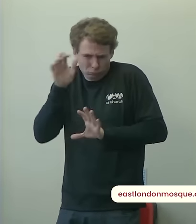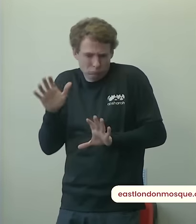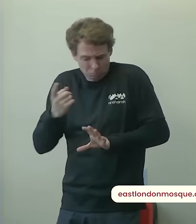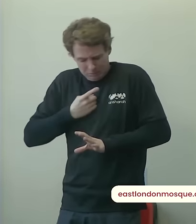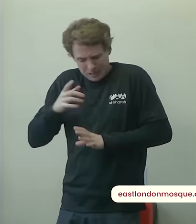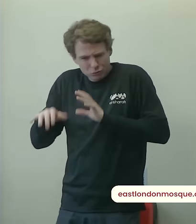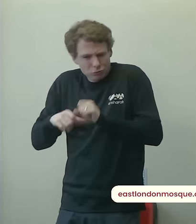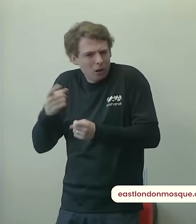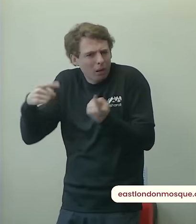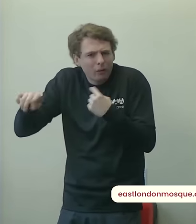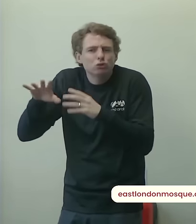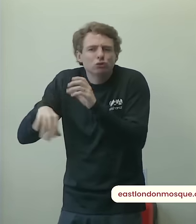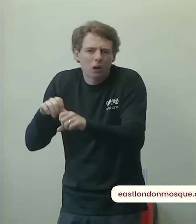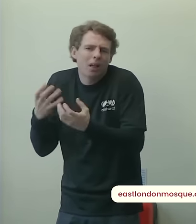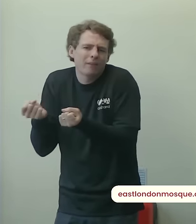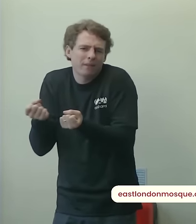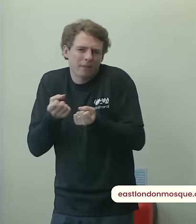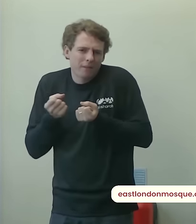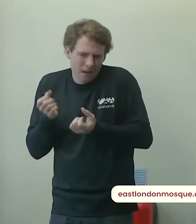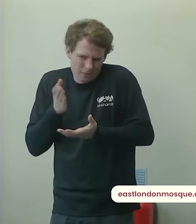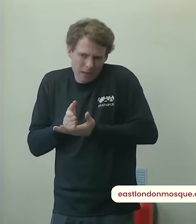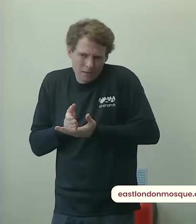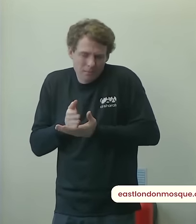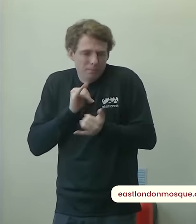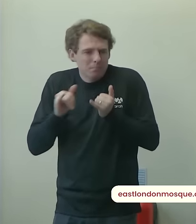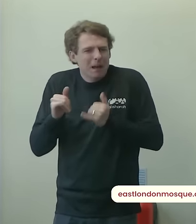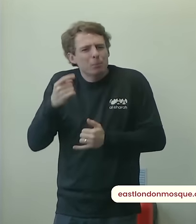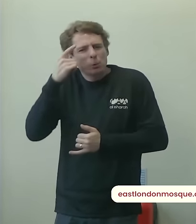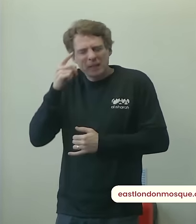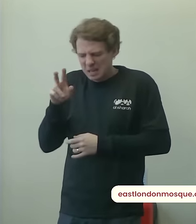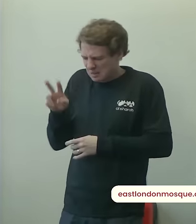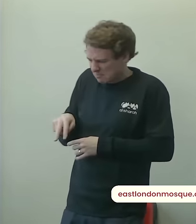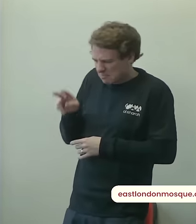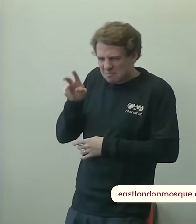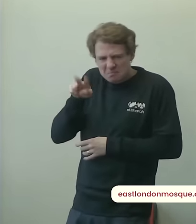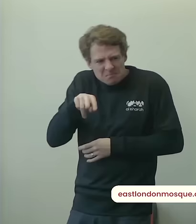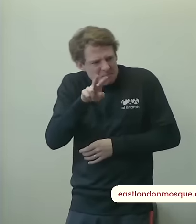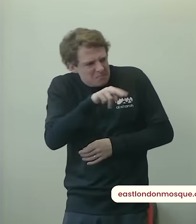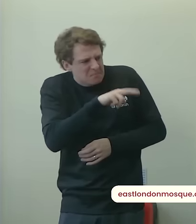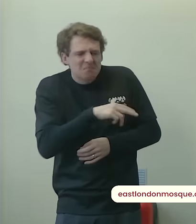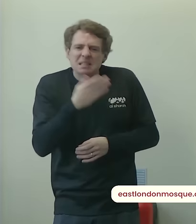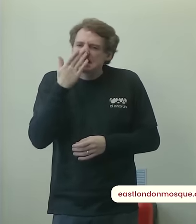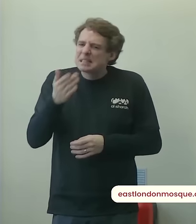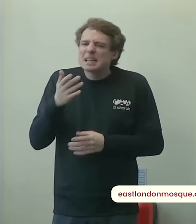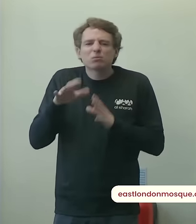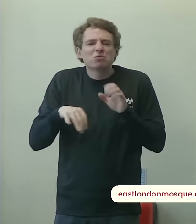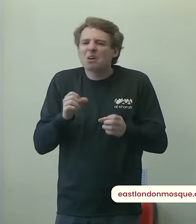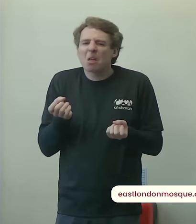we look at each other on the face you may not notice that this person is struggling because many people have the self dignity